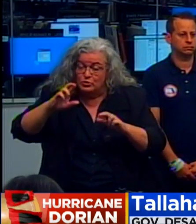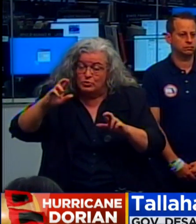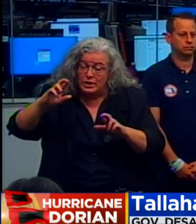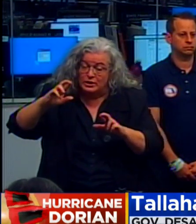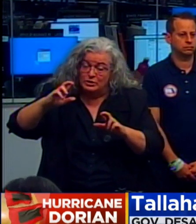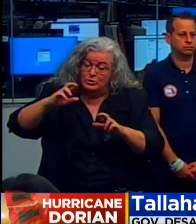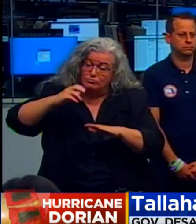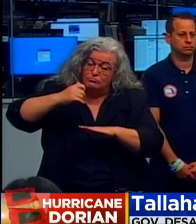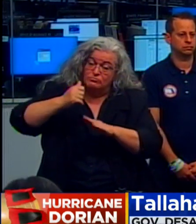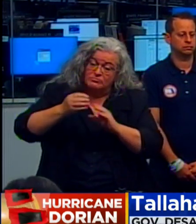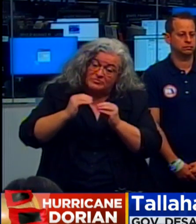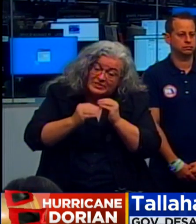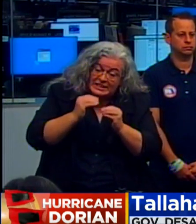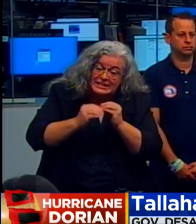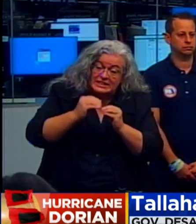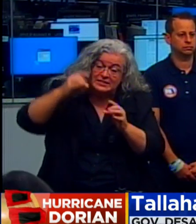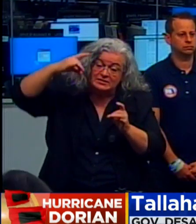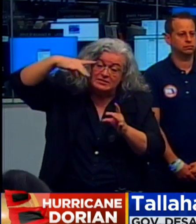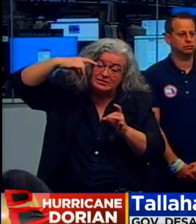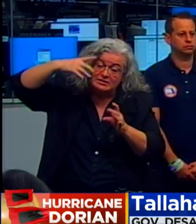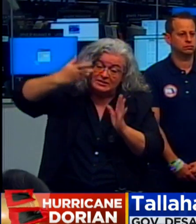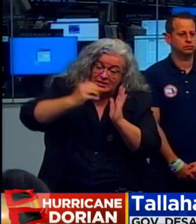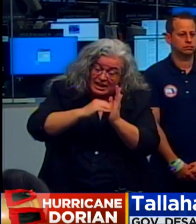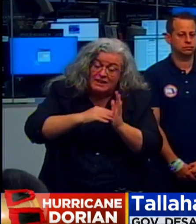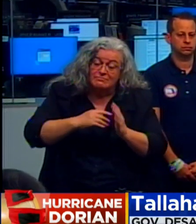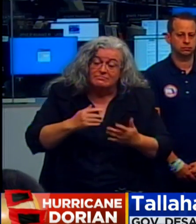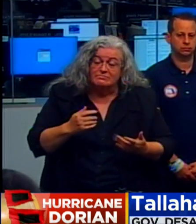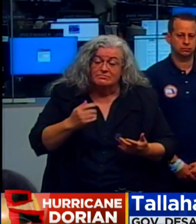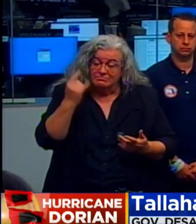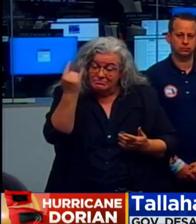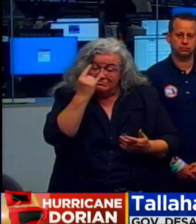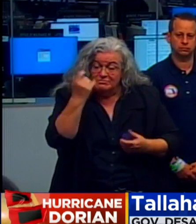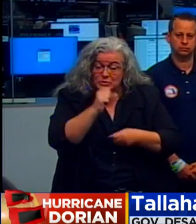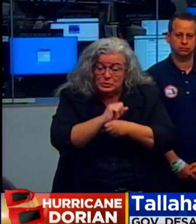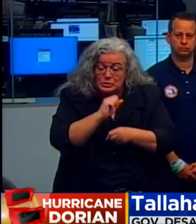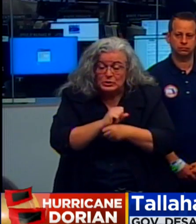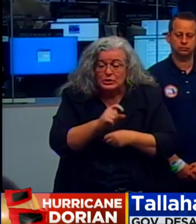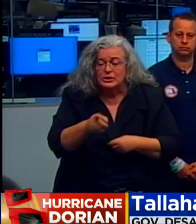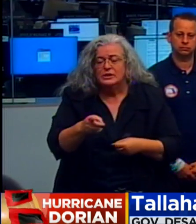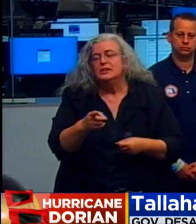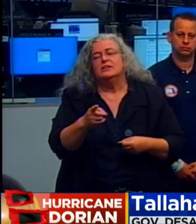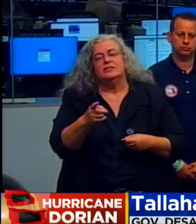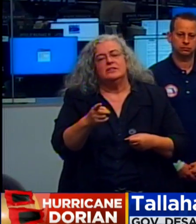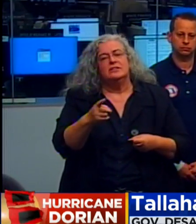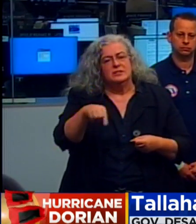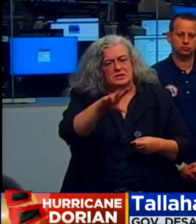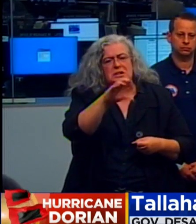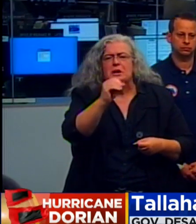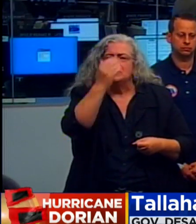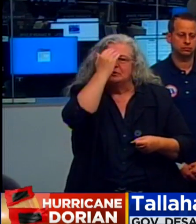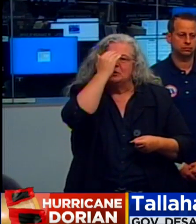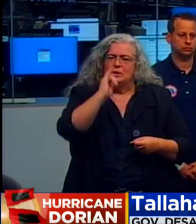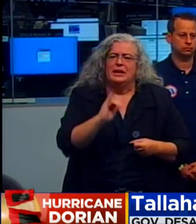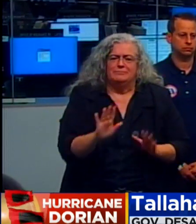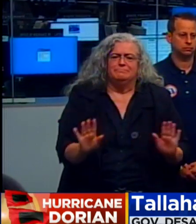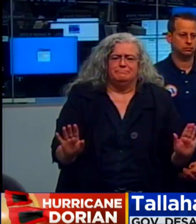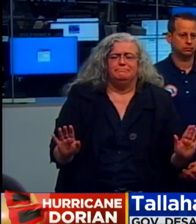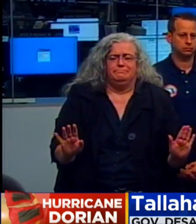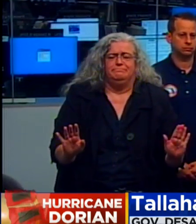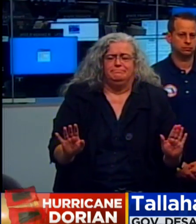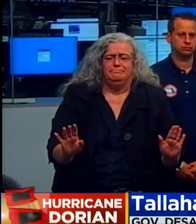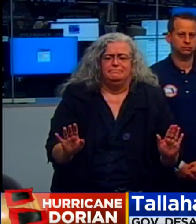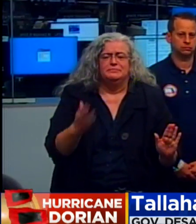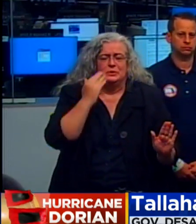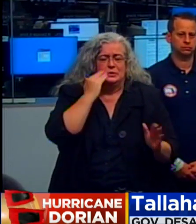important. Helps with the recovery efforts. Helps with people whose livelihoods are at stake. And I think they all get that. And I think they recognize